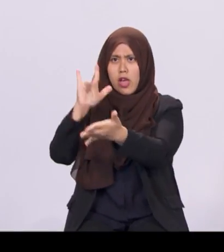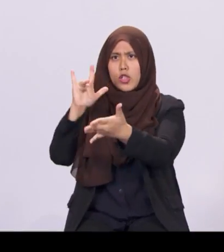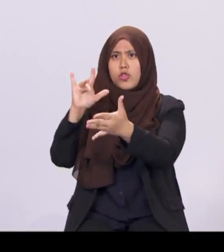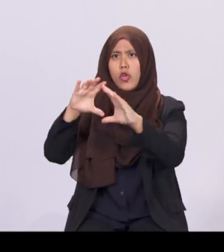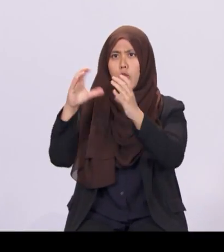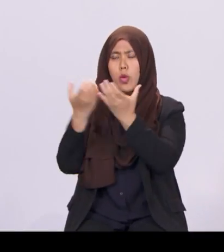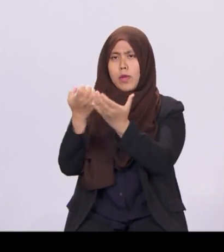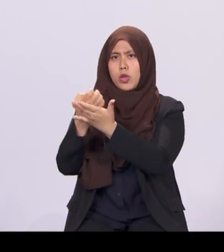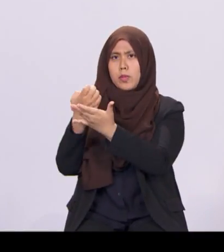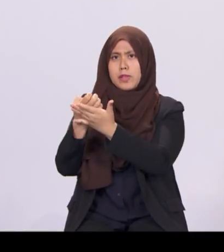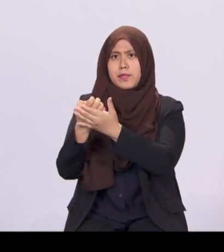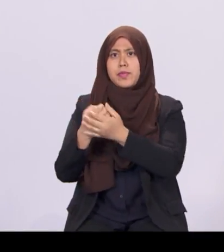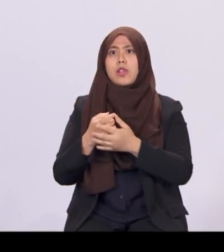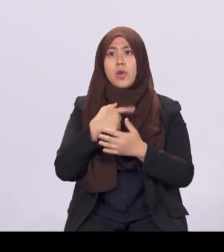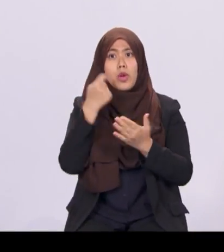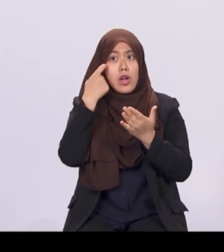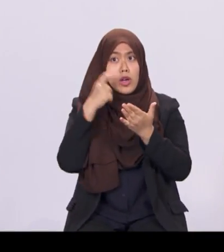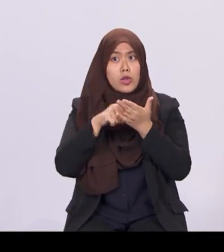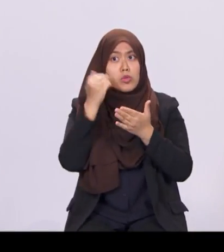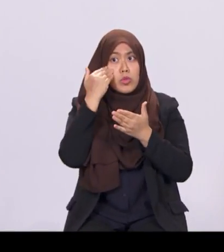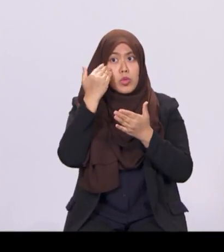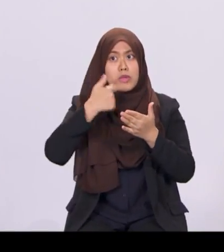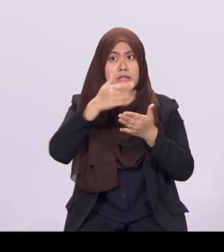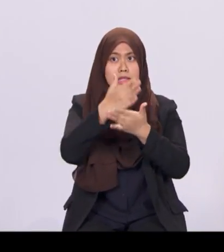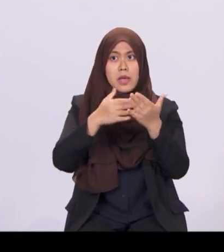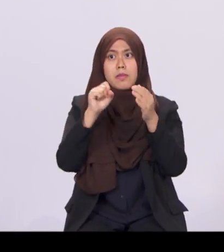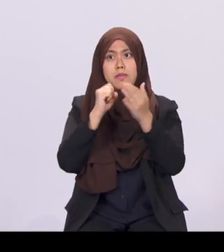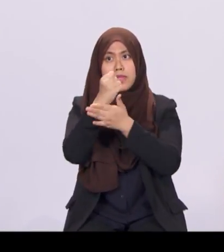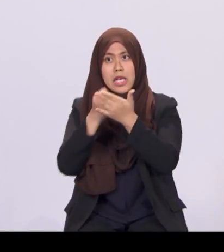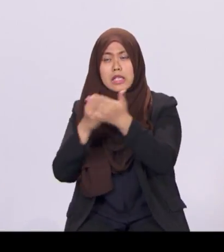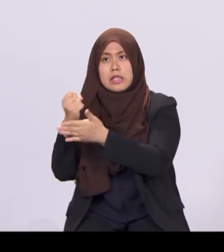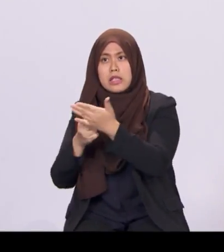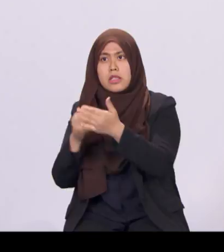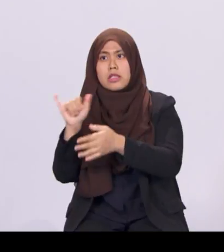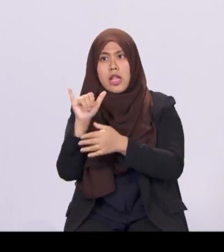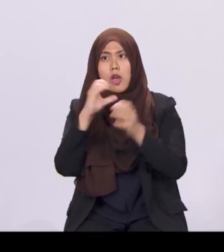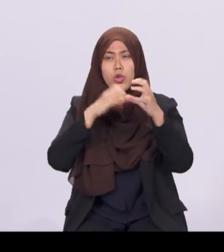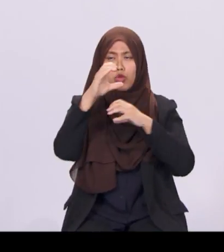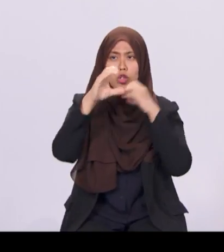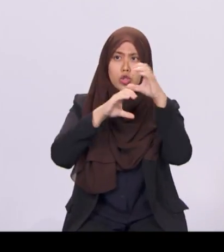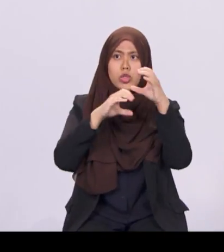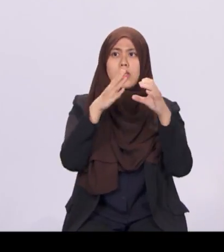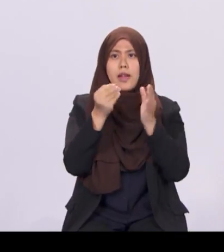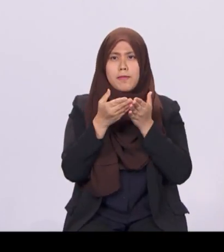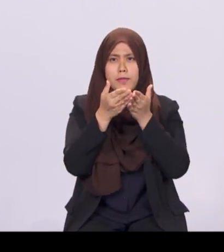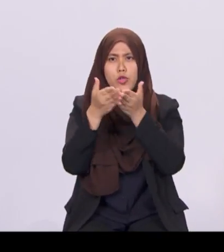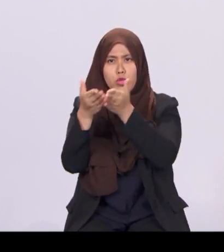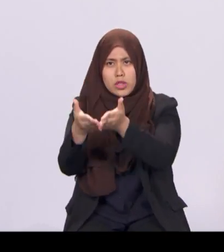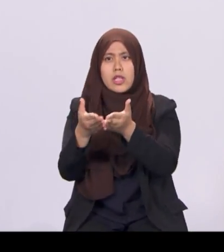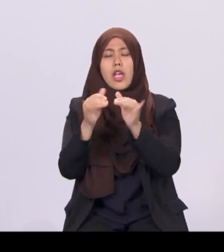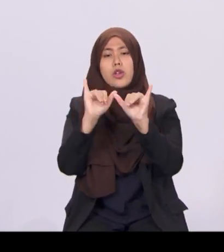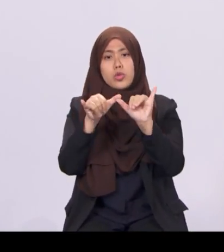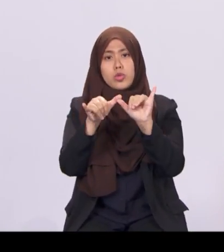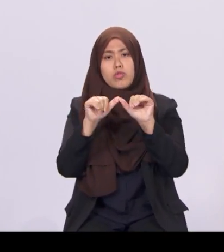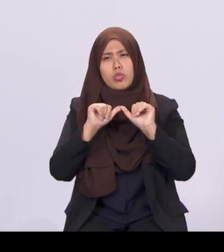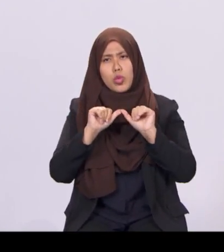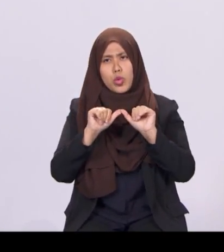We recognise, however, that some sectors, such as construction and marine and offshore engineering, continue to face headwinds.